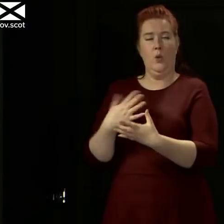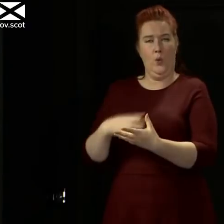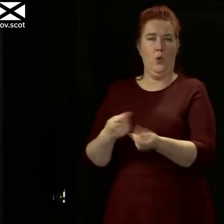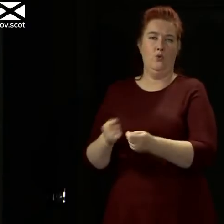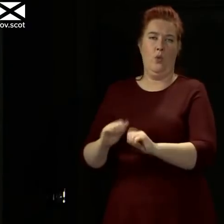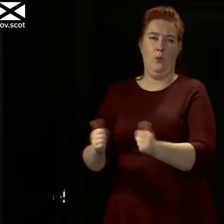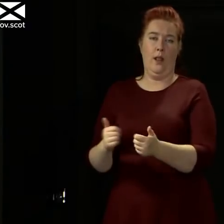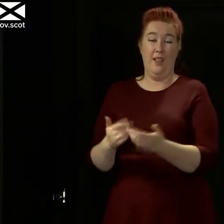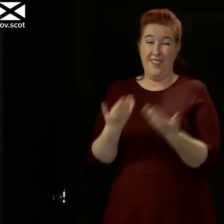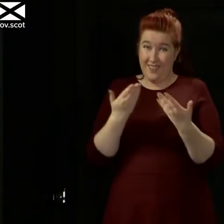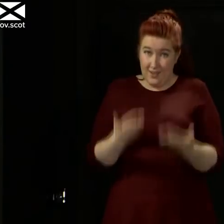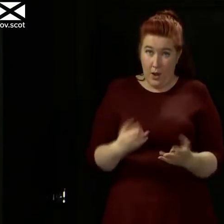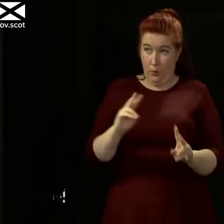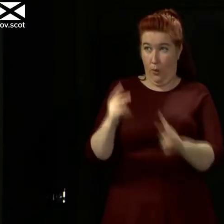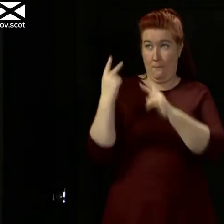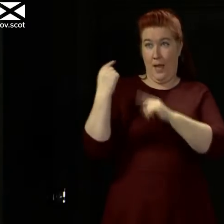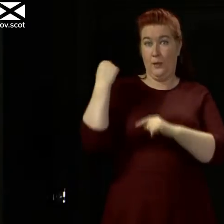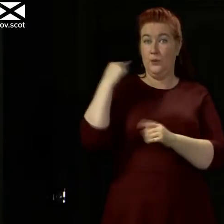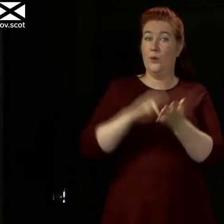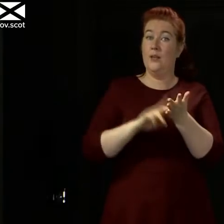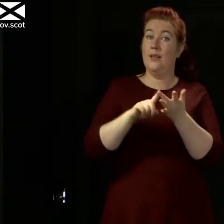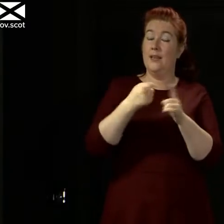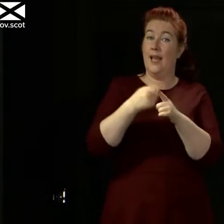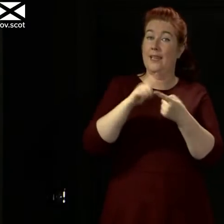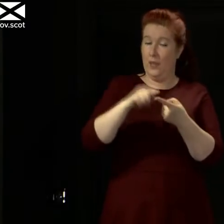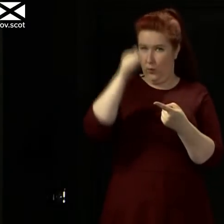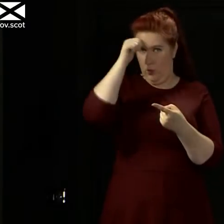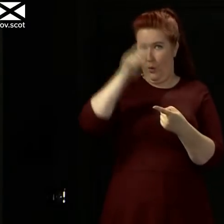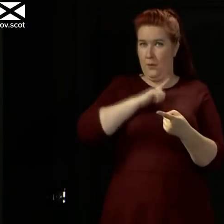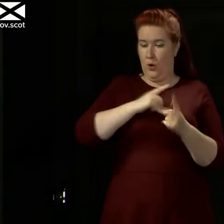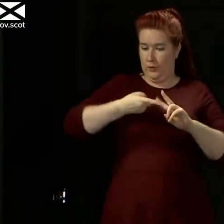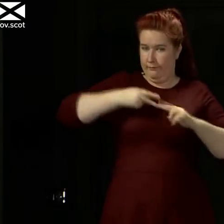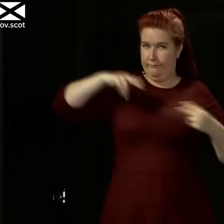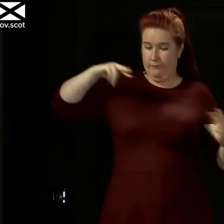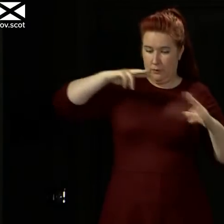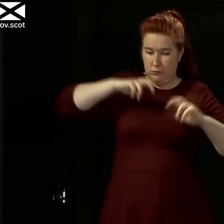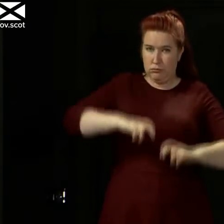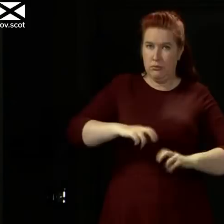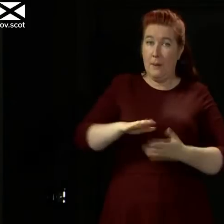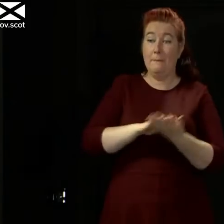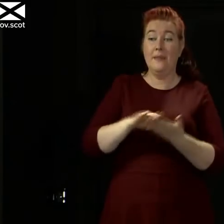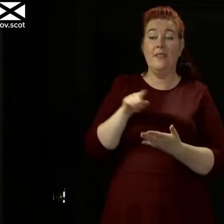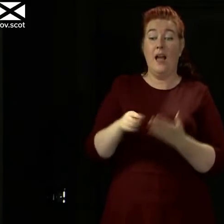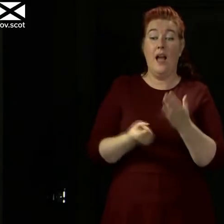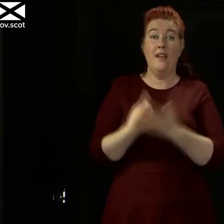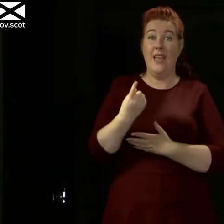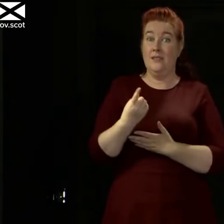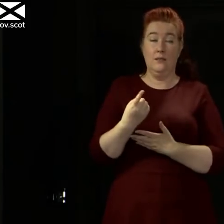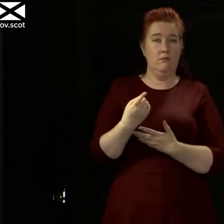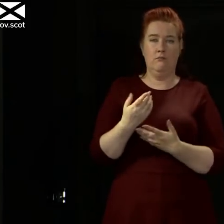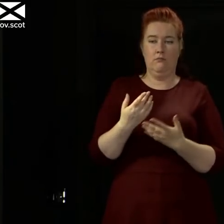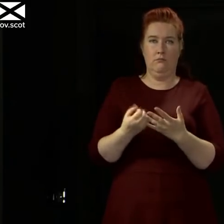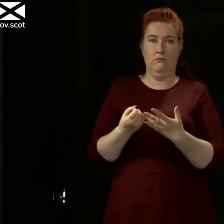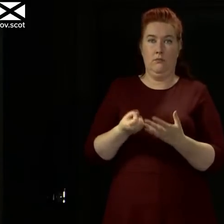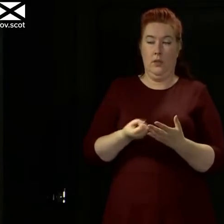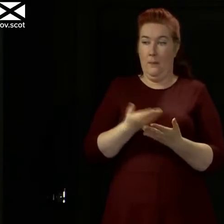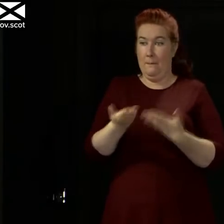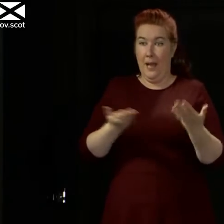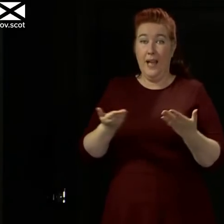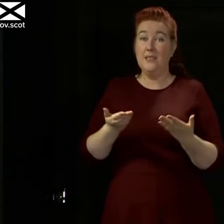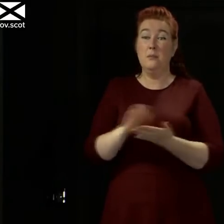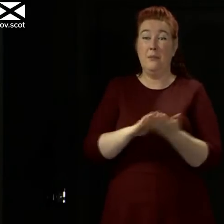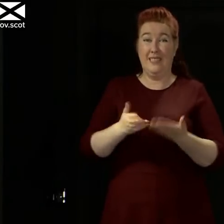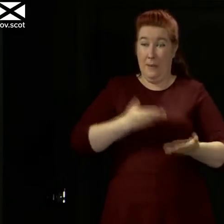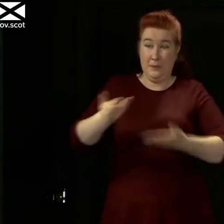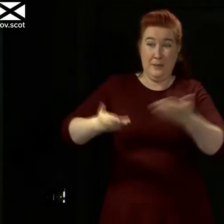know from Nike because of the genomic sequencing that's been done is that that event did not lead to a wider outbreak and in